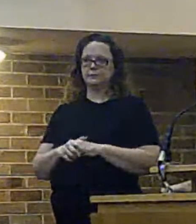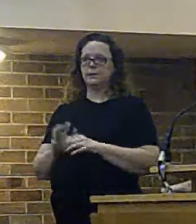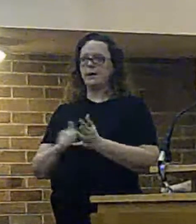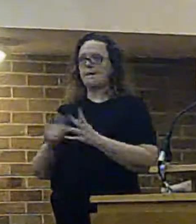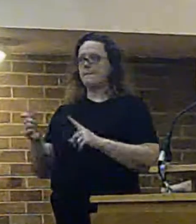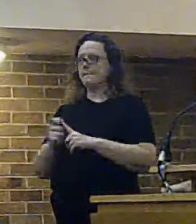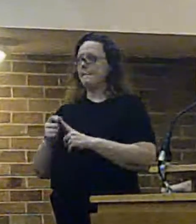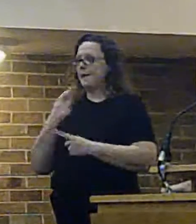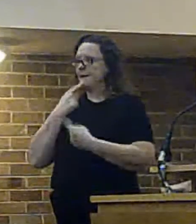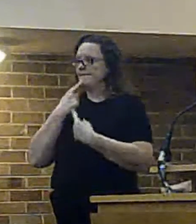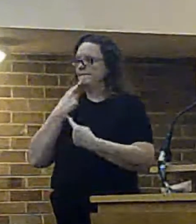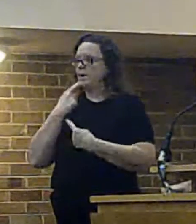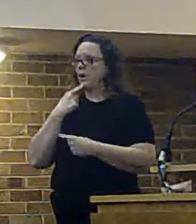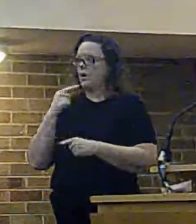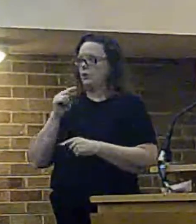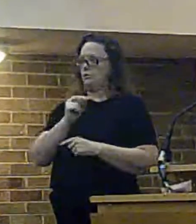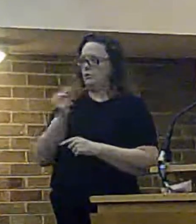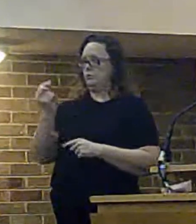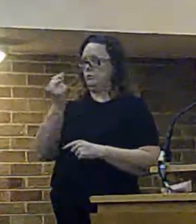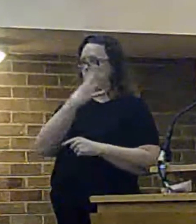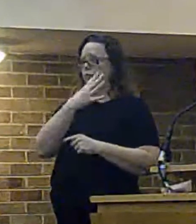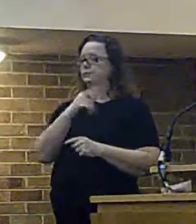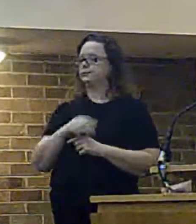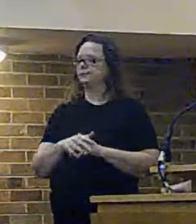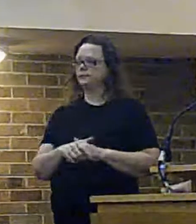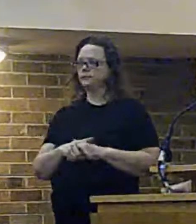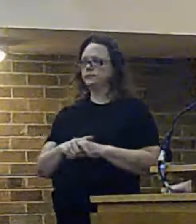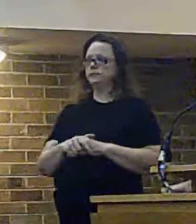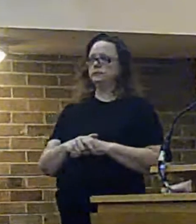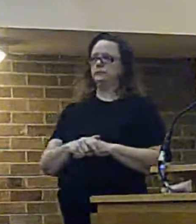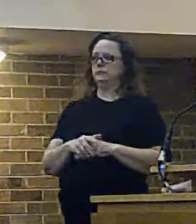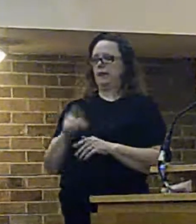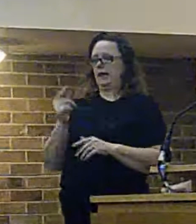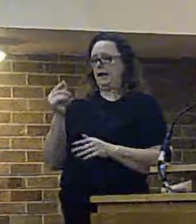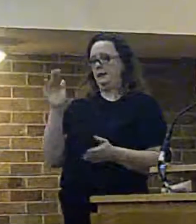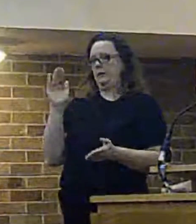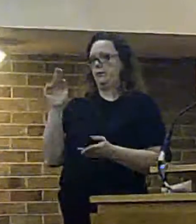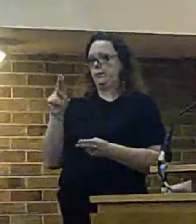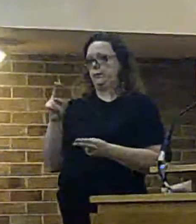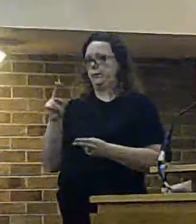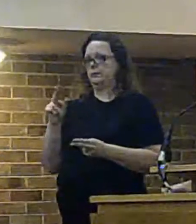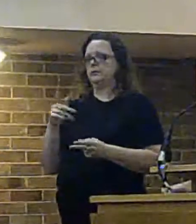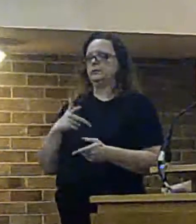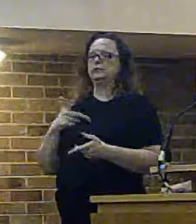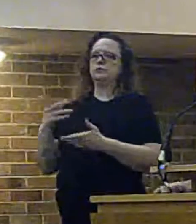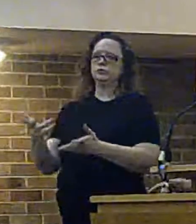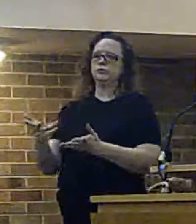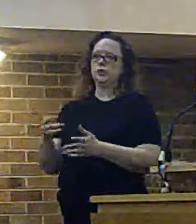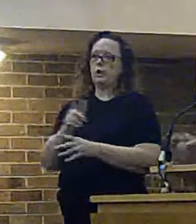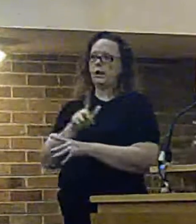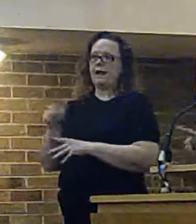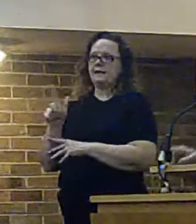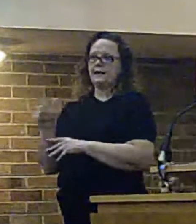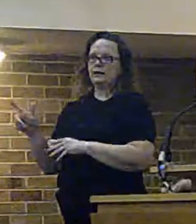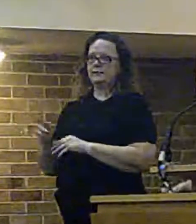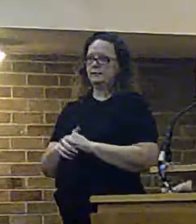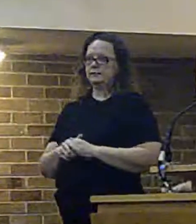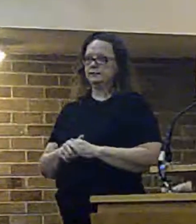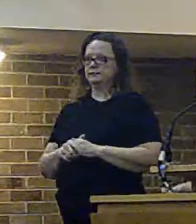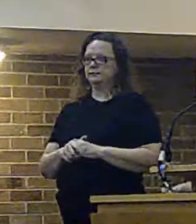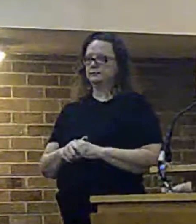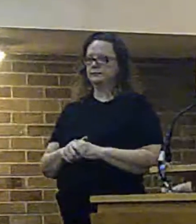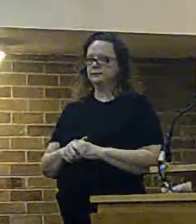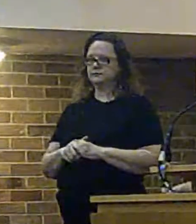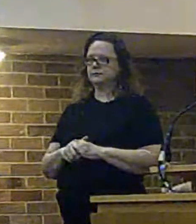info prediction which is uh is just slightly less than that i'll show that on the uh the next couple of slides which will come to me one